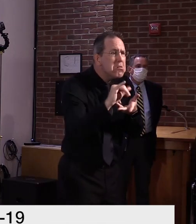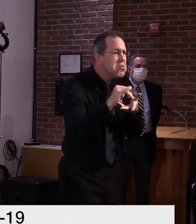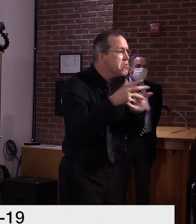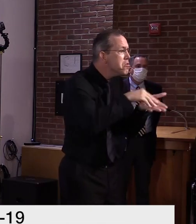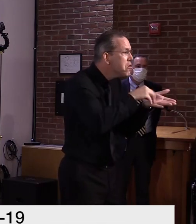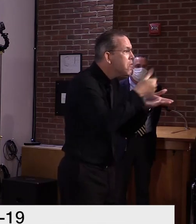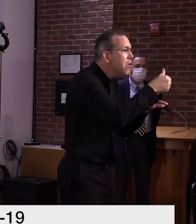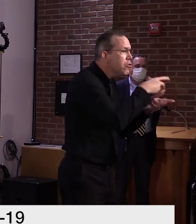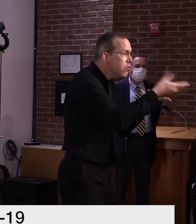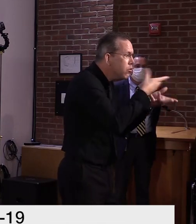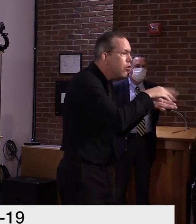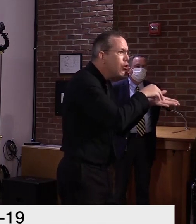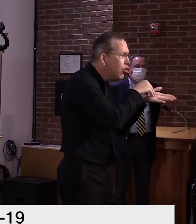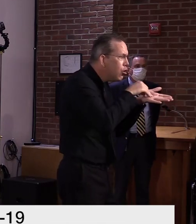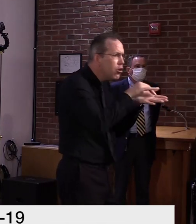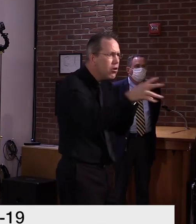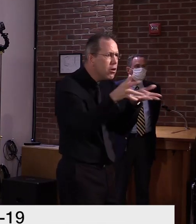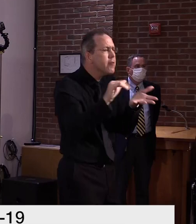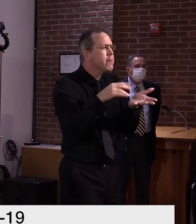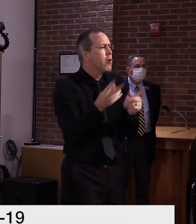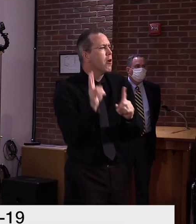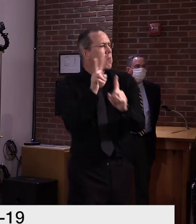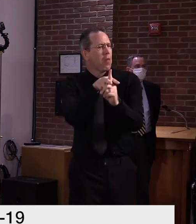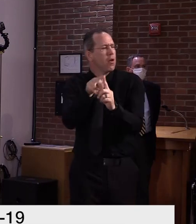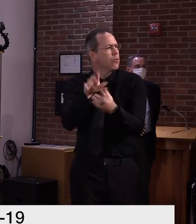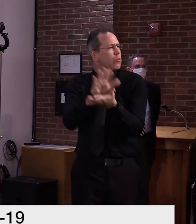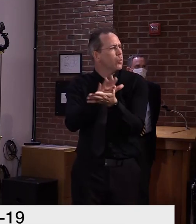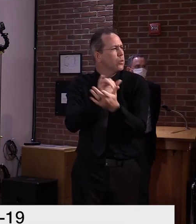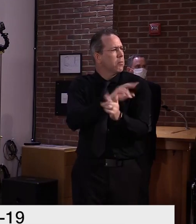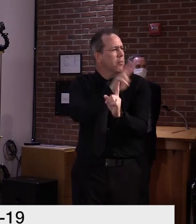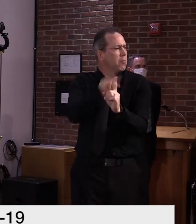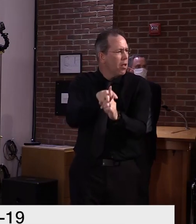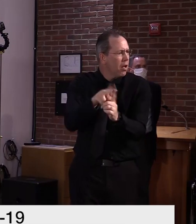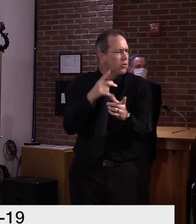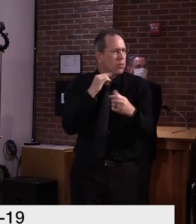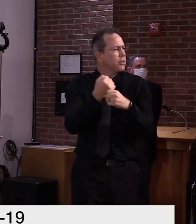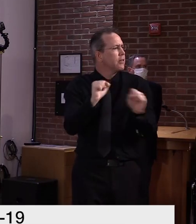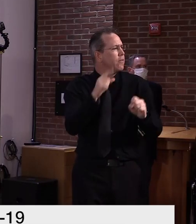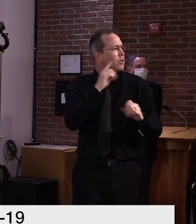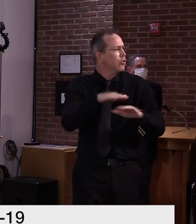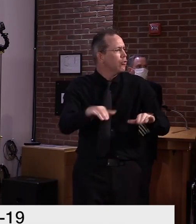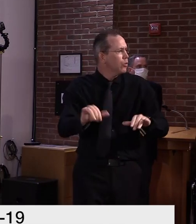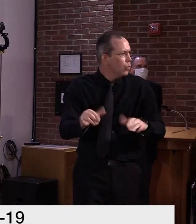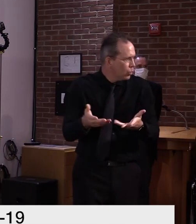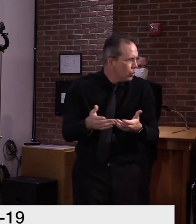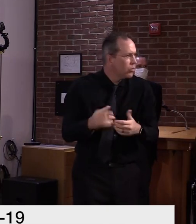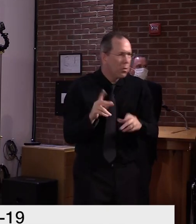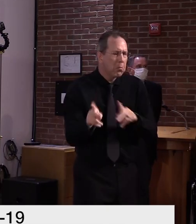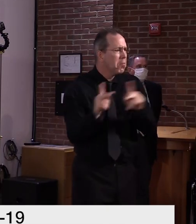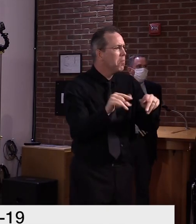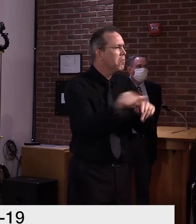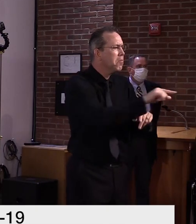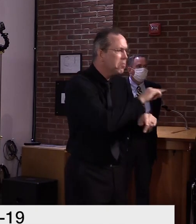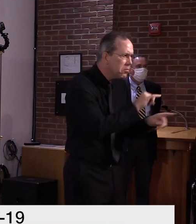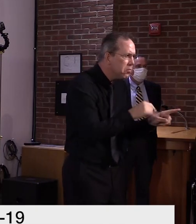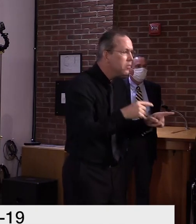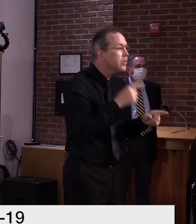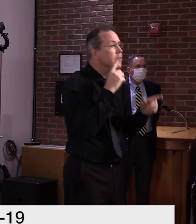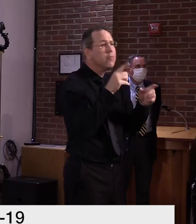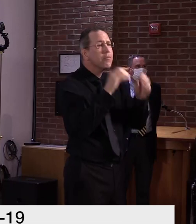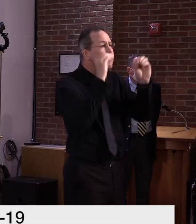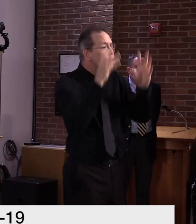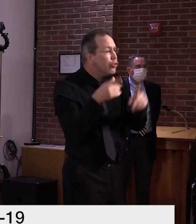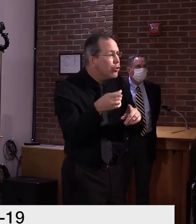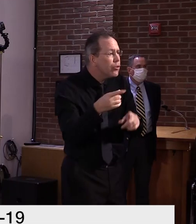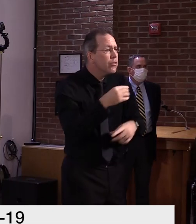must implement to reopen safely. And just like in other areas, it will require some problem solving by teachers and local